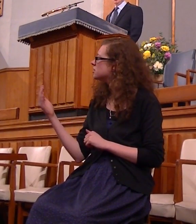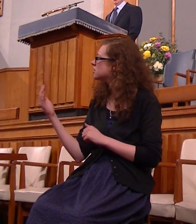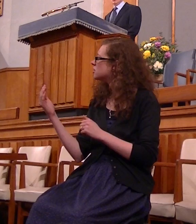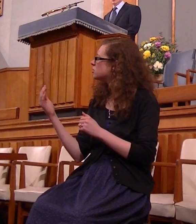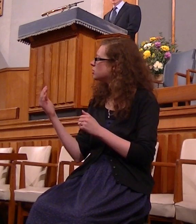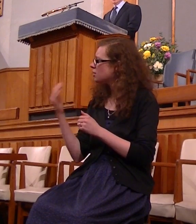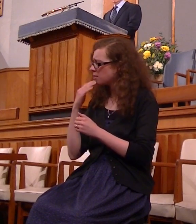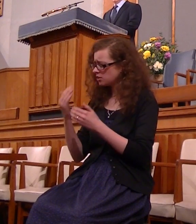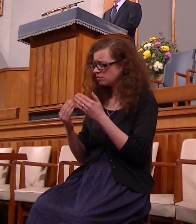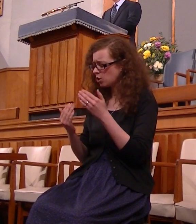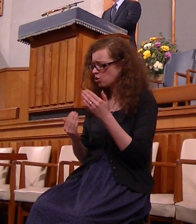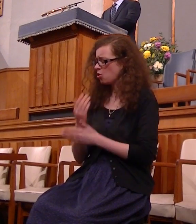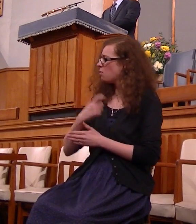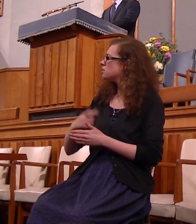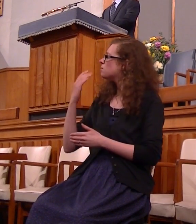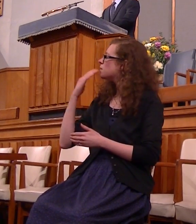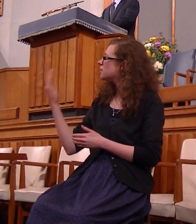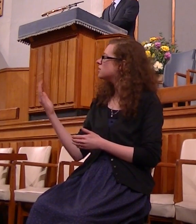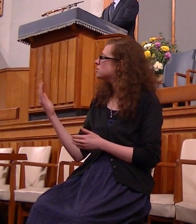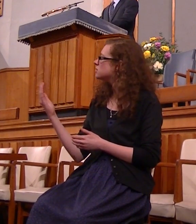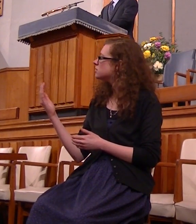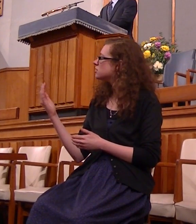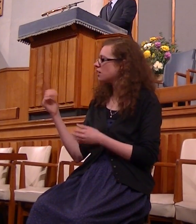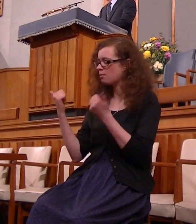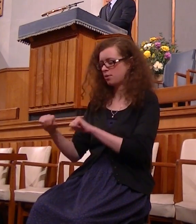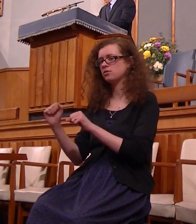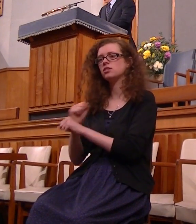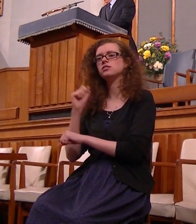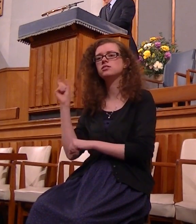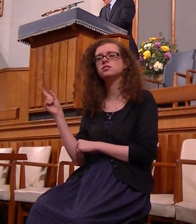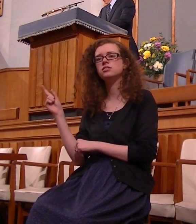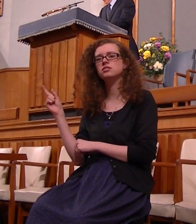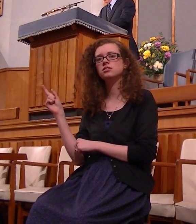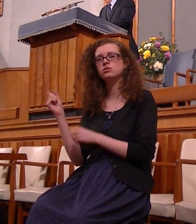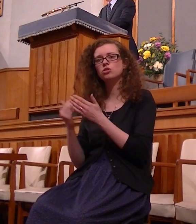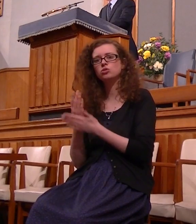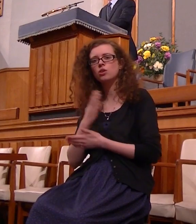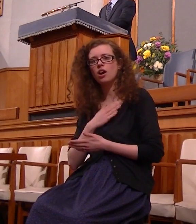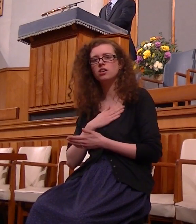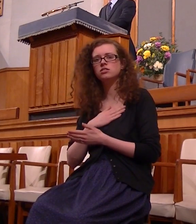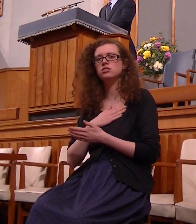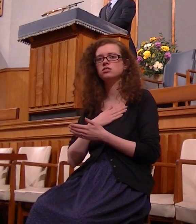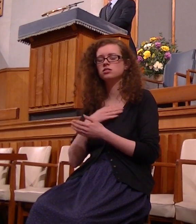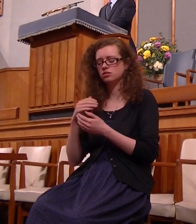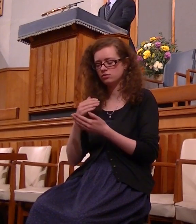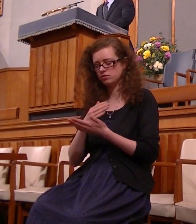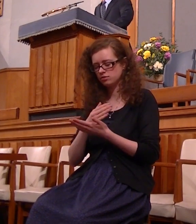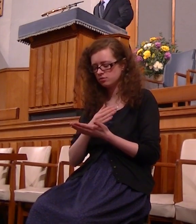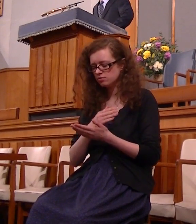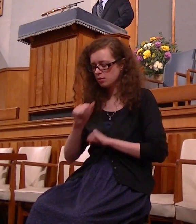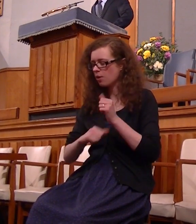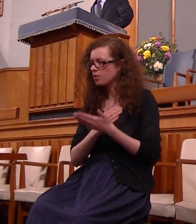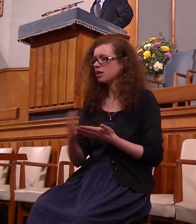anew and he does and he gives me a new heart and cleanses me and